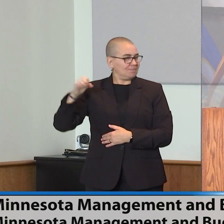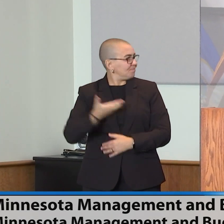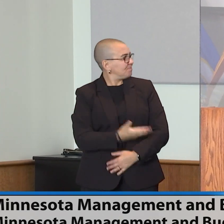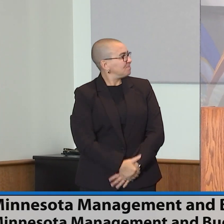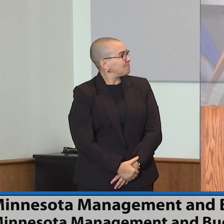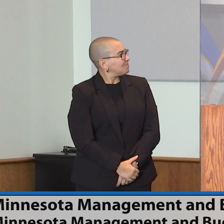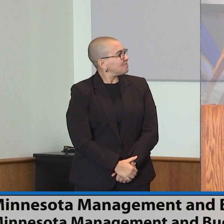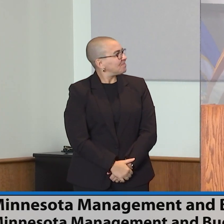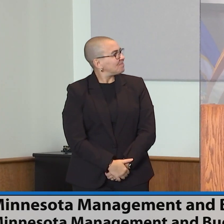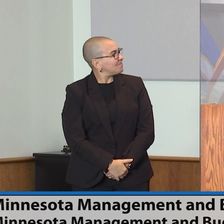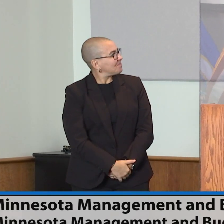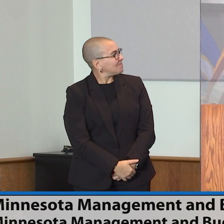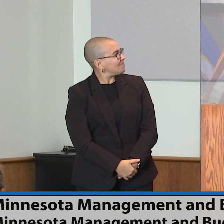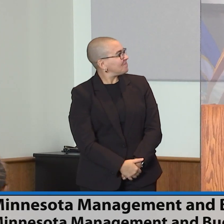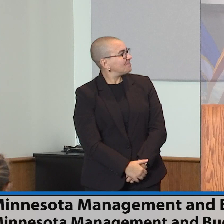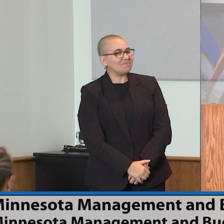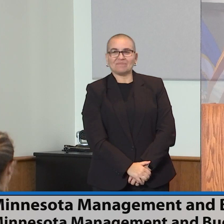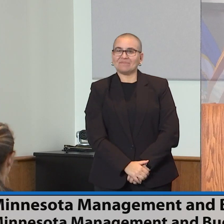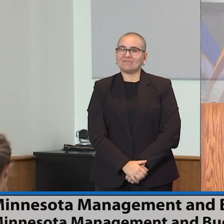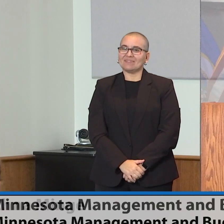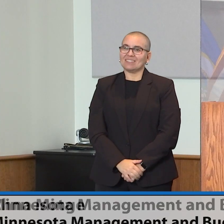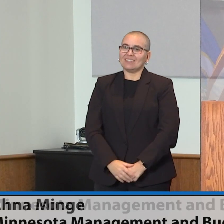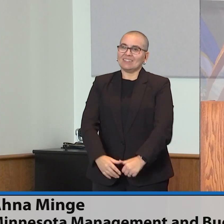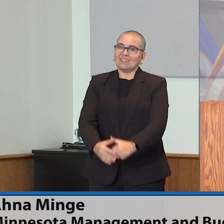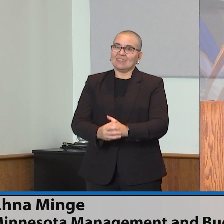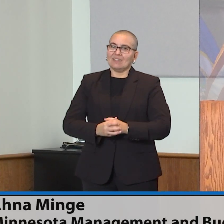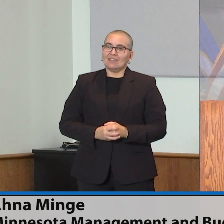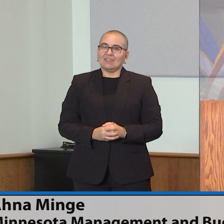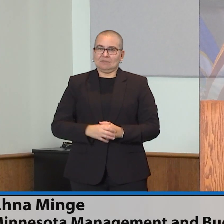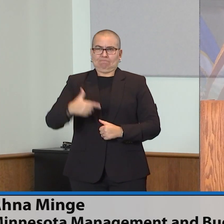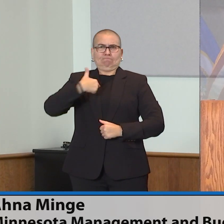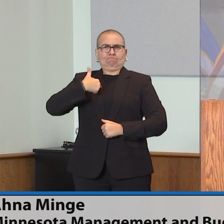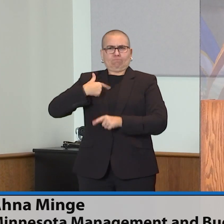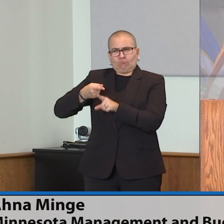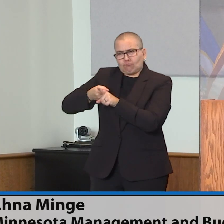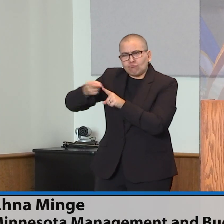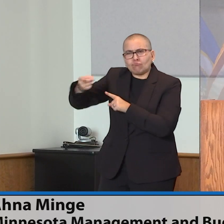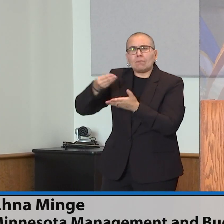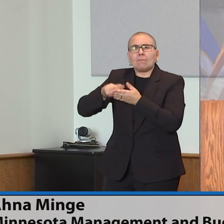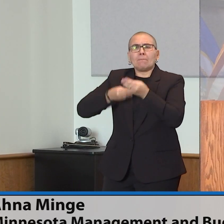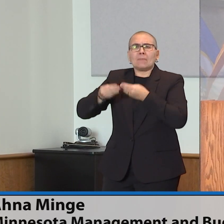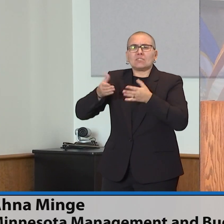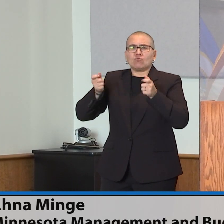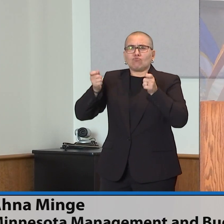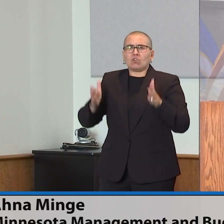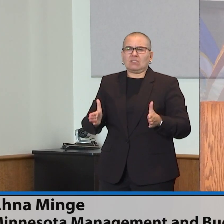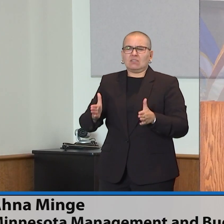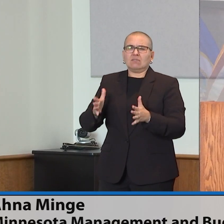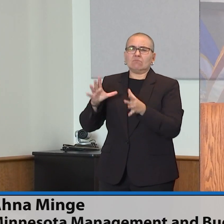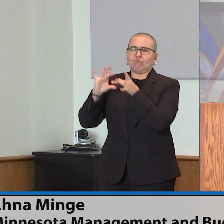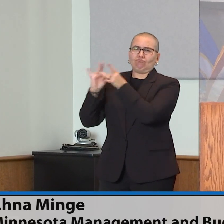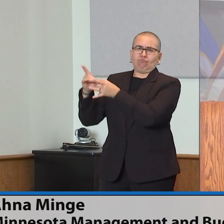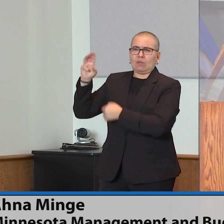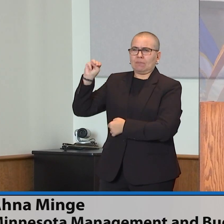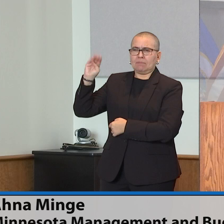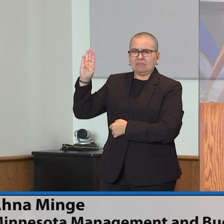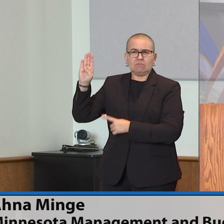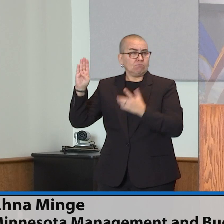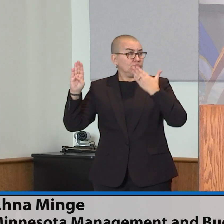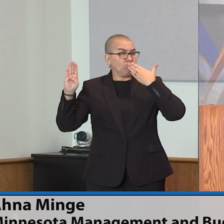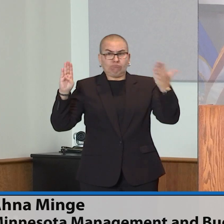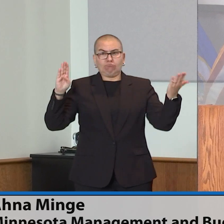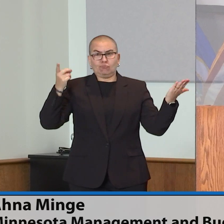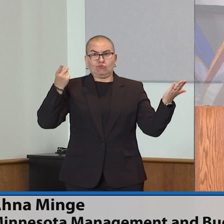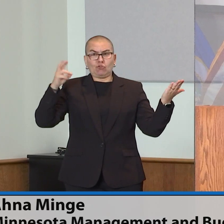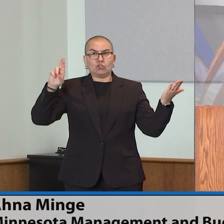Good afternoon. I'm Ana Mingi State Budget Director with Minnesota Management and Budget. Thank you, Dr. Columba Kiedis. I'd like